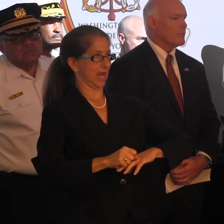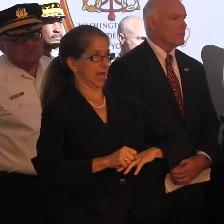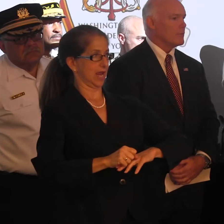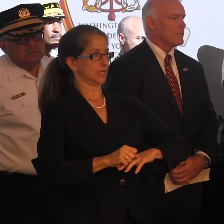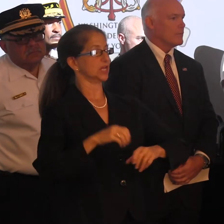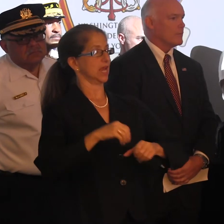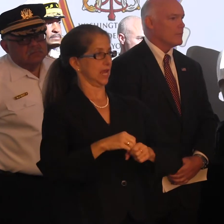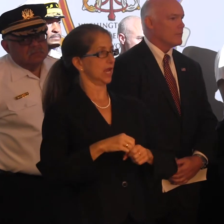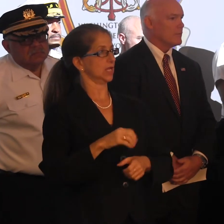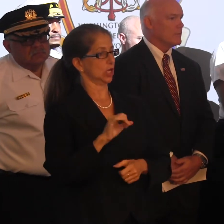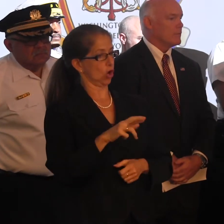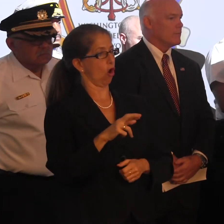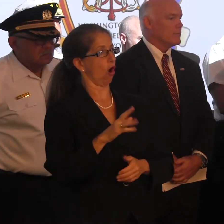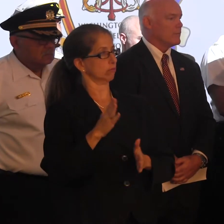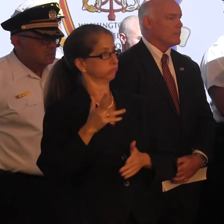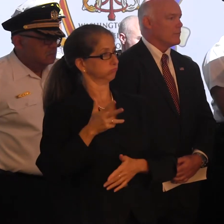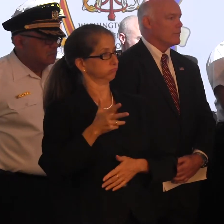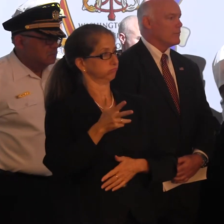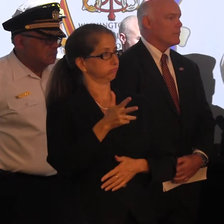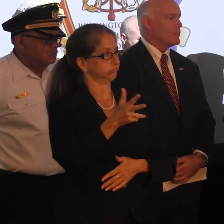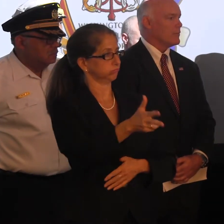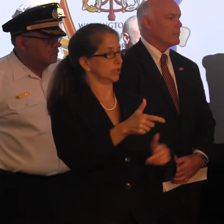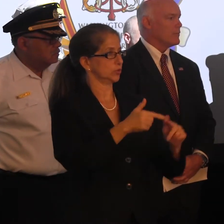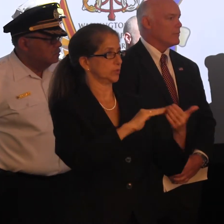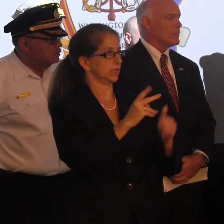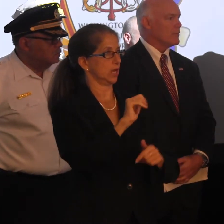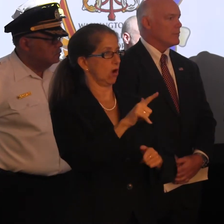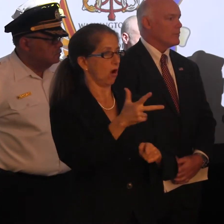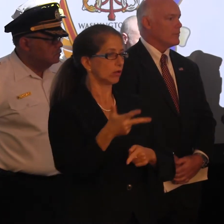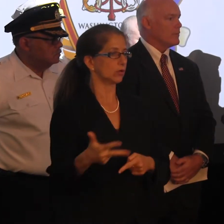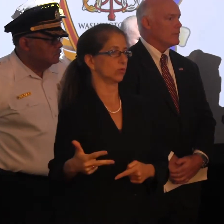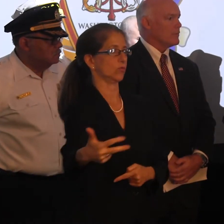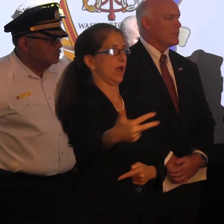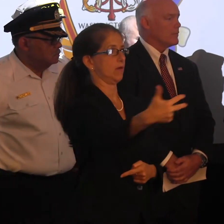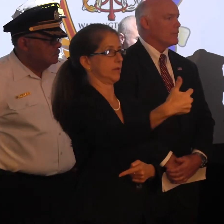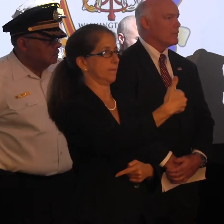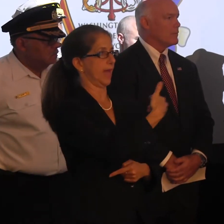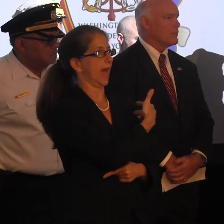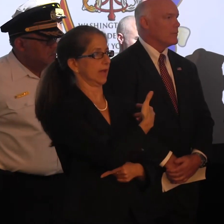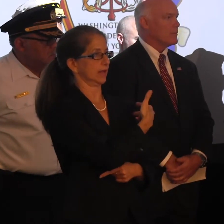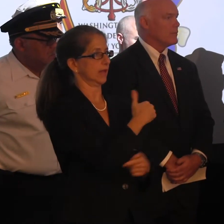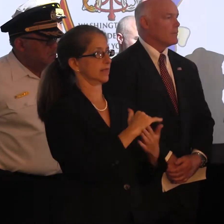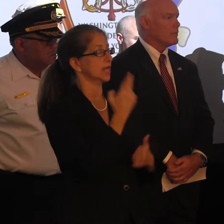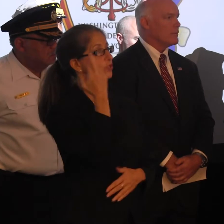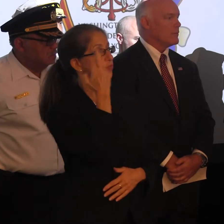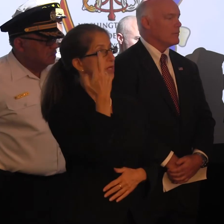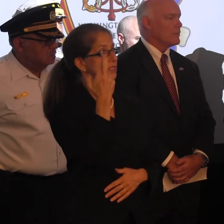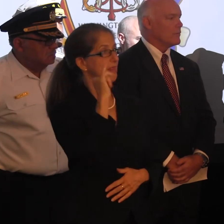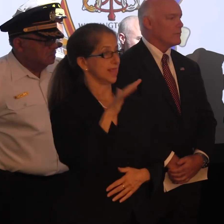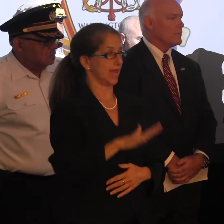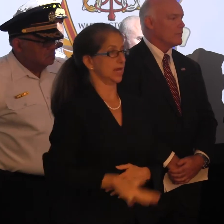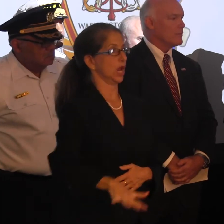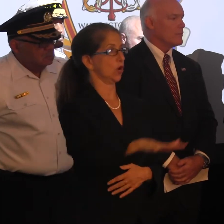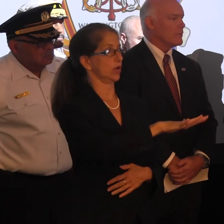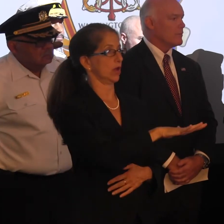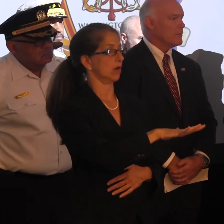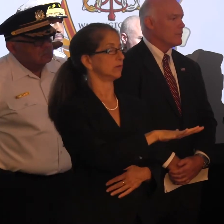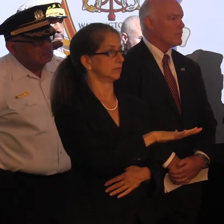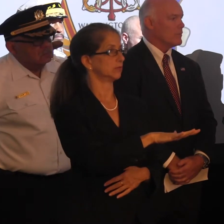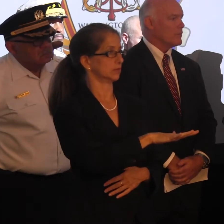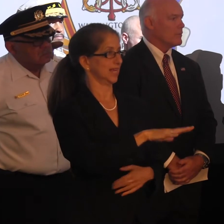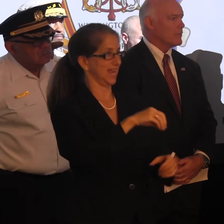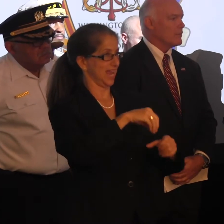a vehicle all the way down to City Hall and around and back. That is the reason that that area, people